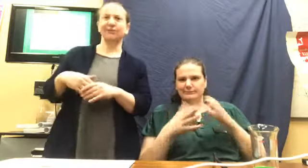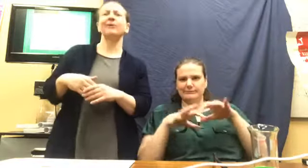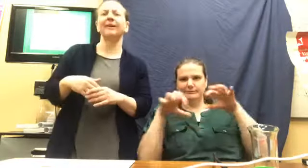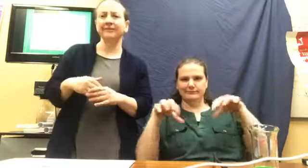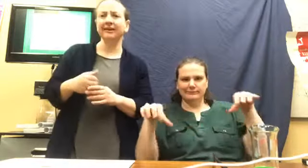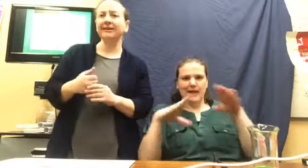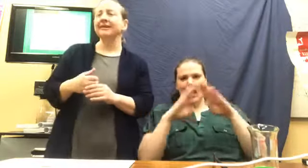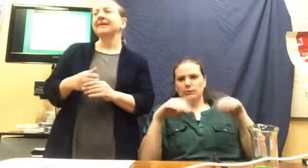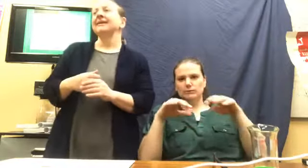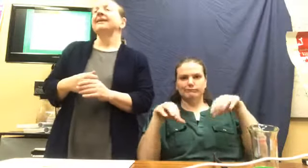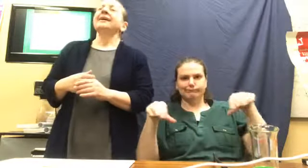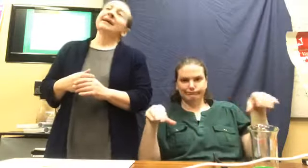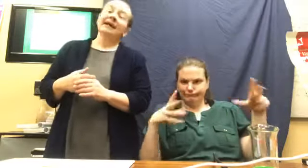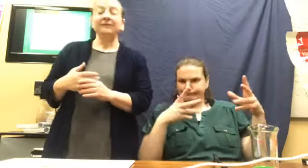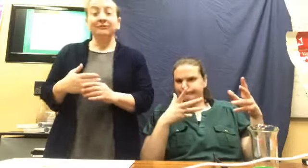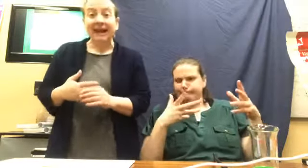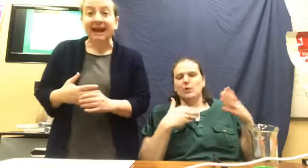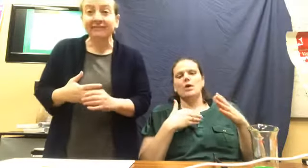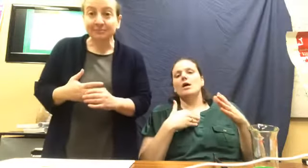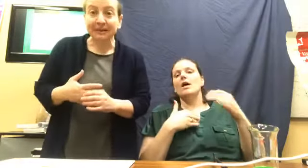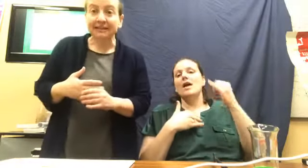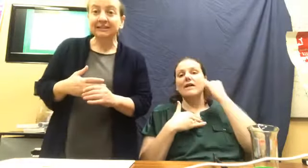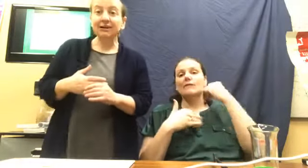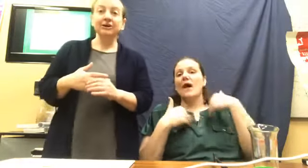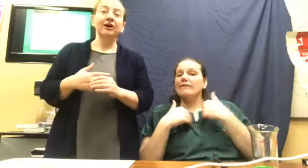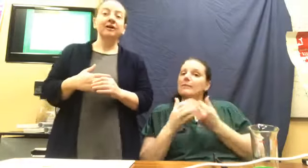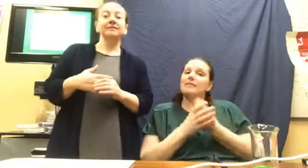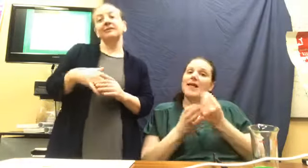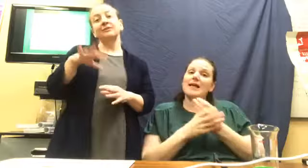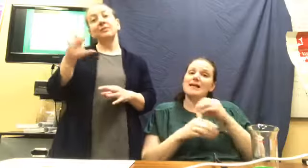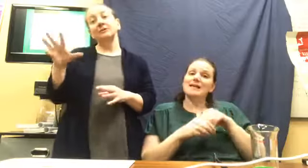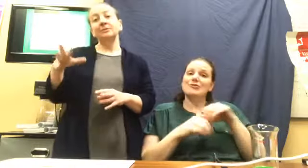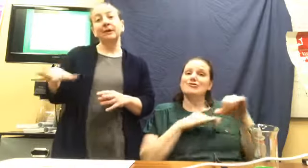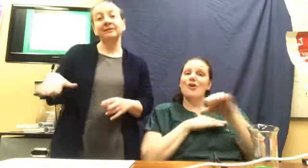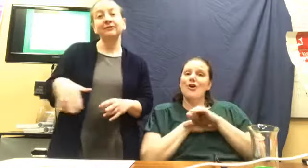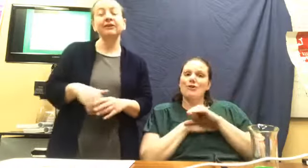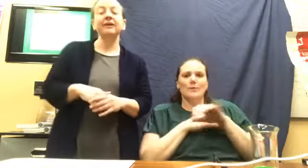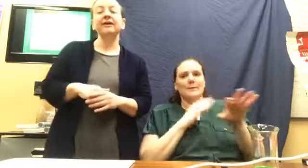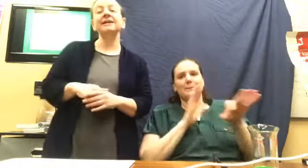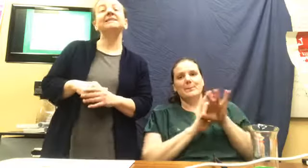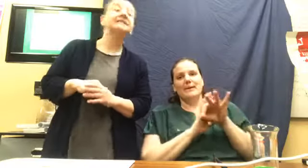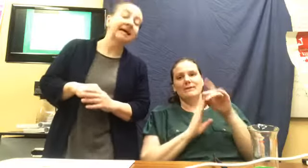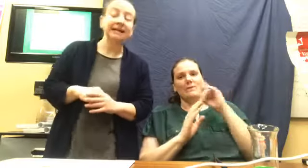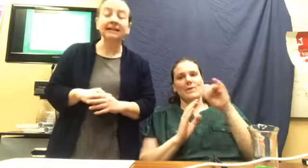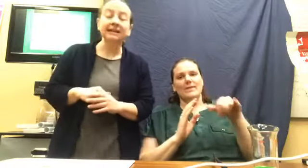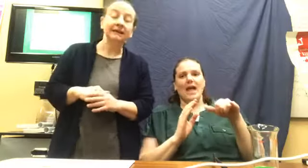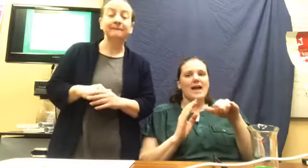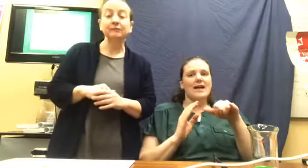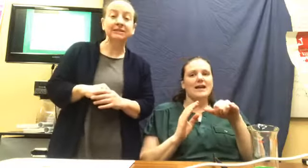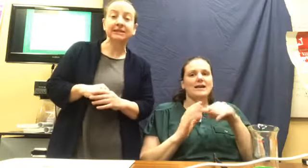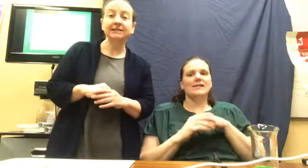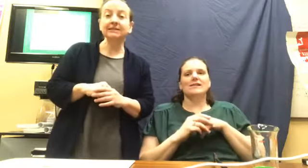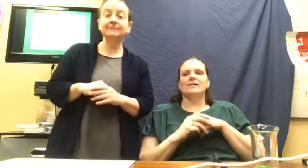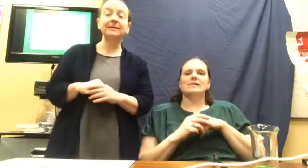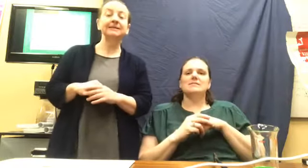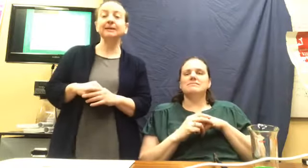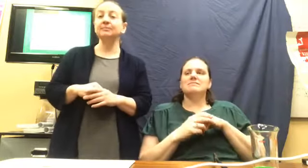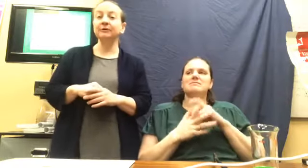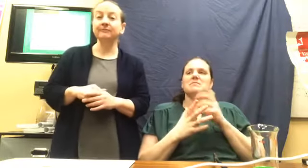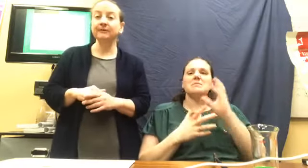whatever. And if we have some plants in our yard, they're the ones we picked for their aesthetic reasons, because they're beautiful